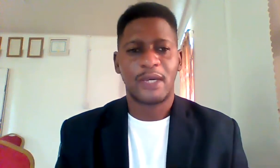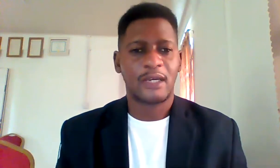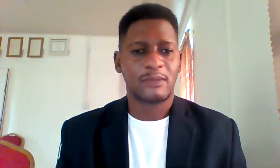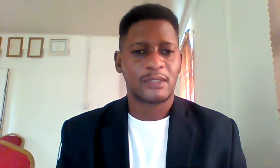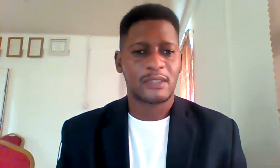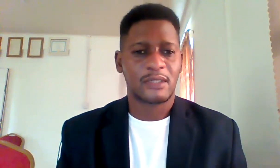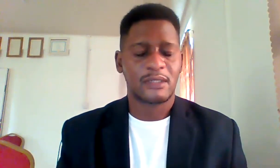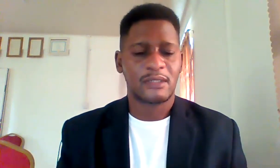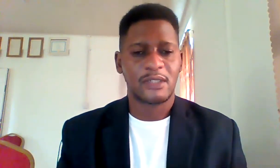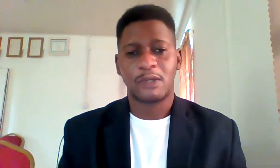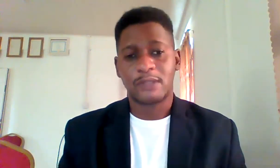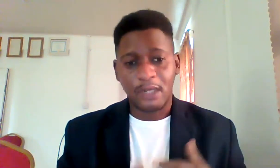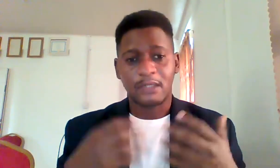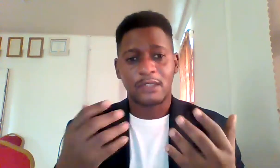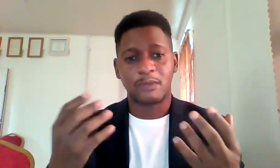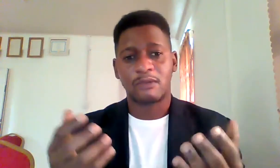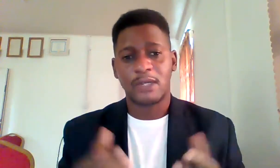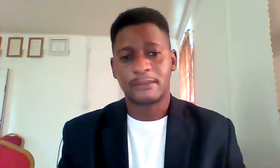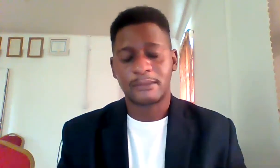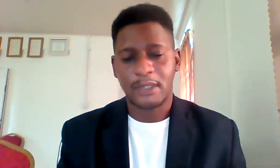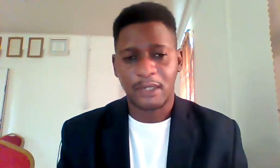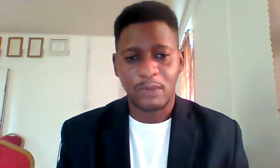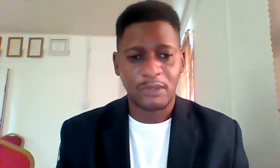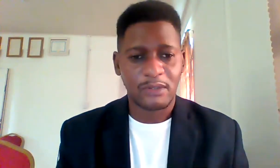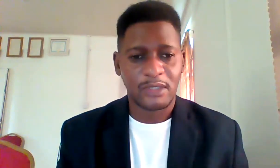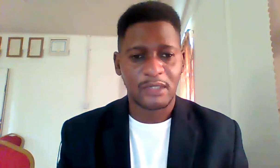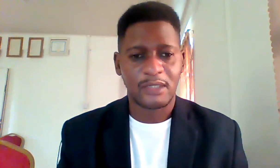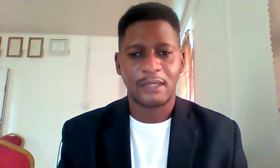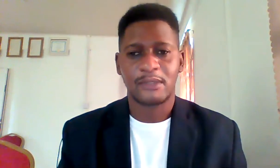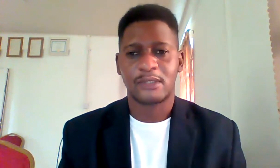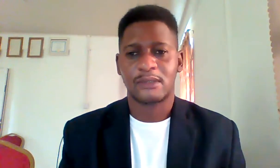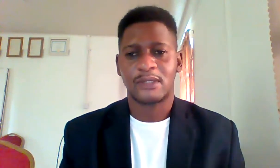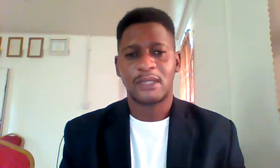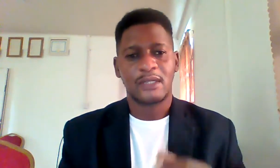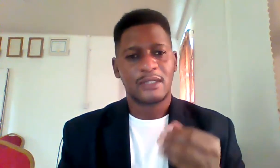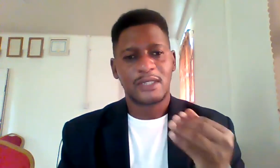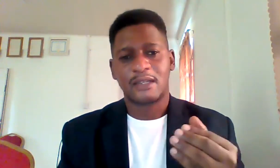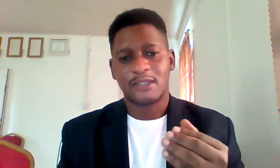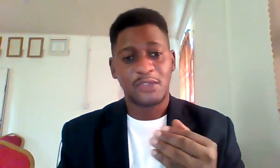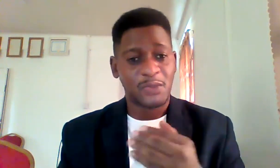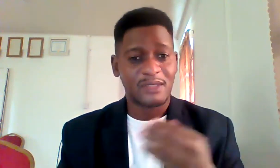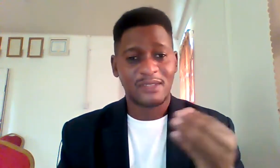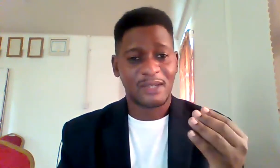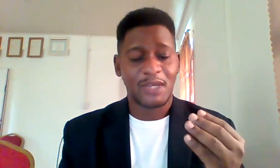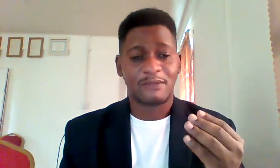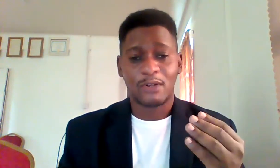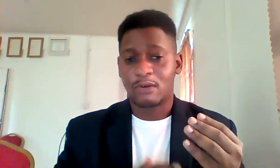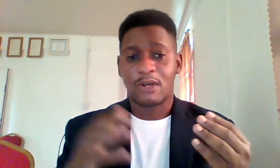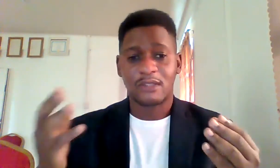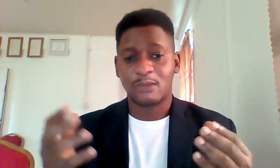had with since we have started this program i want to also take the time to thank the students that we have across the